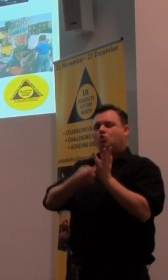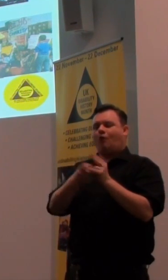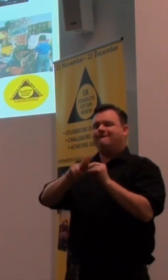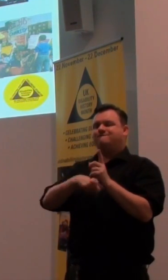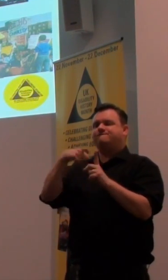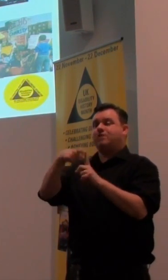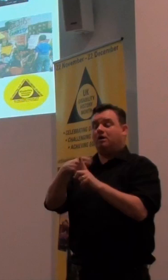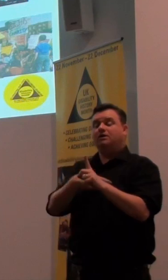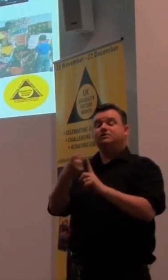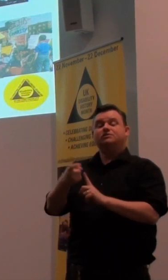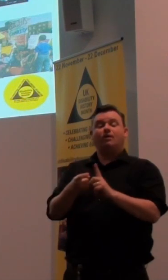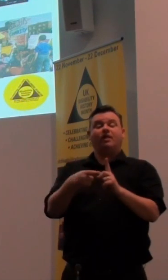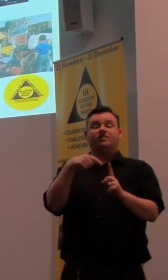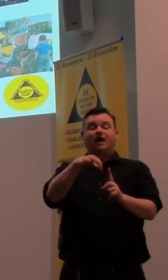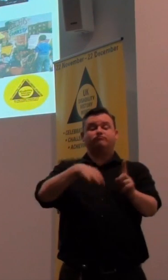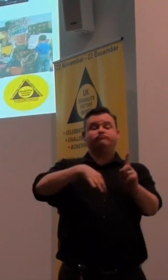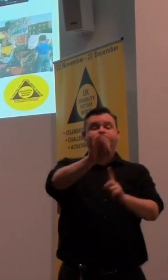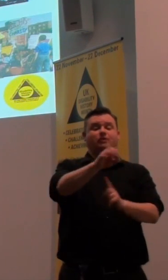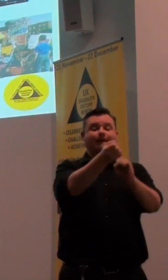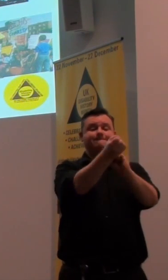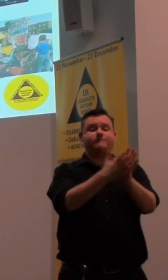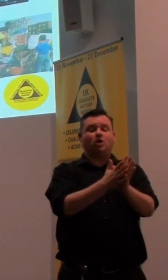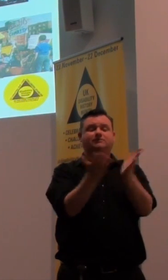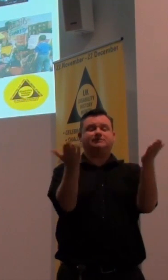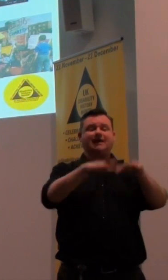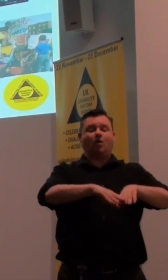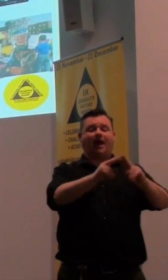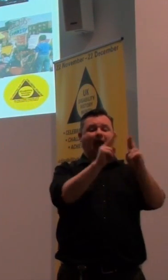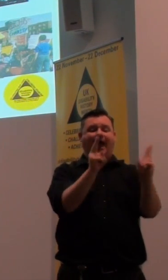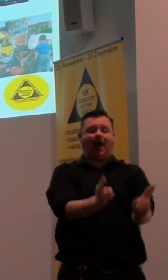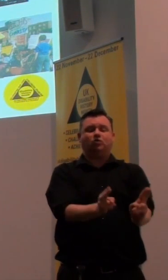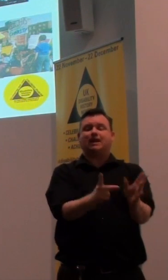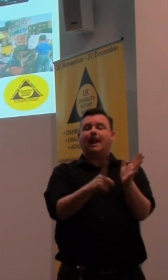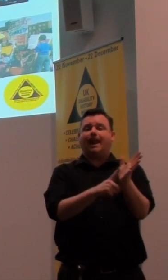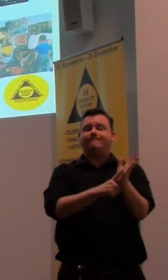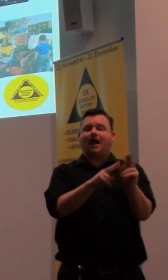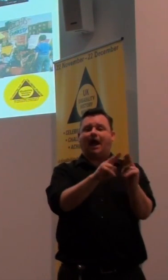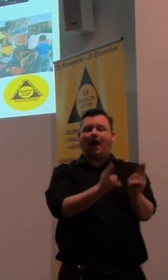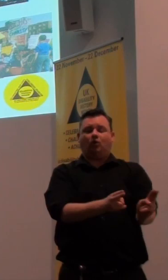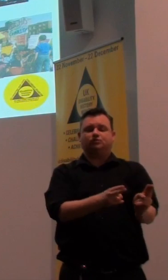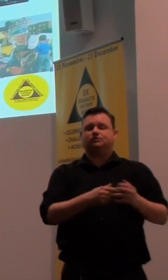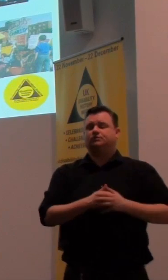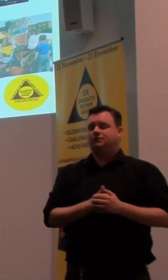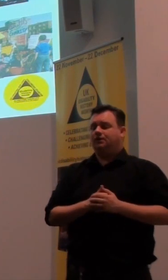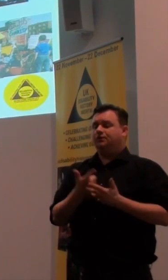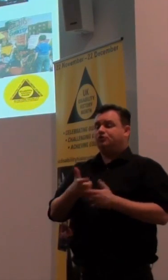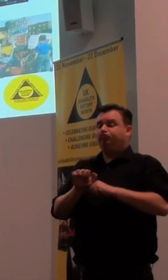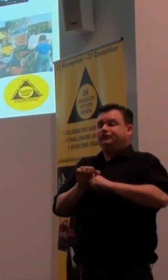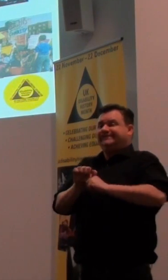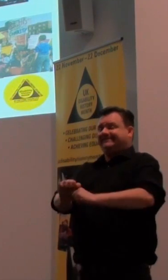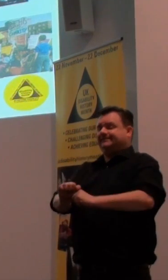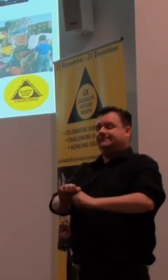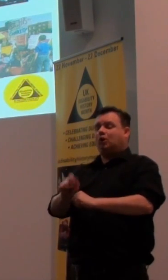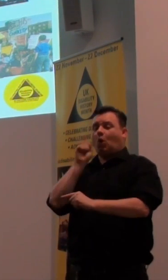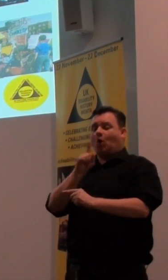burned down the leper house, and attacked all their imprisoners for treating them badly. So resistance has always